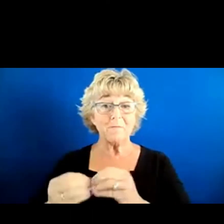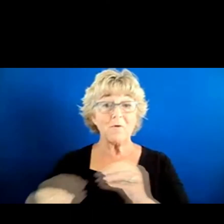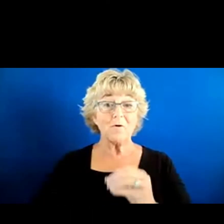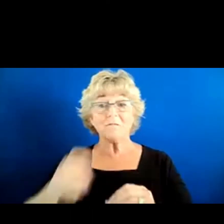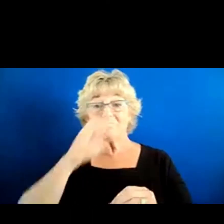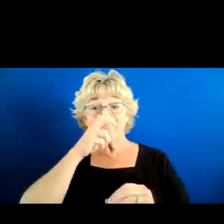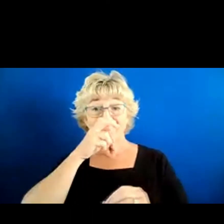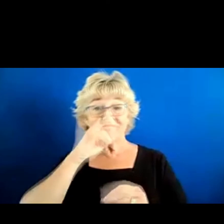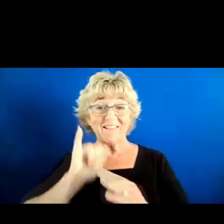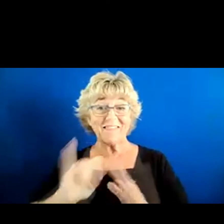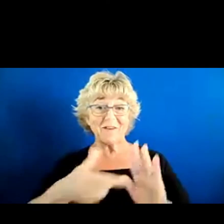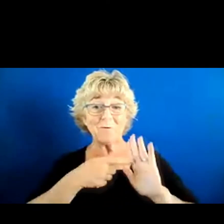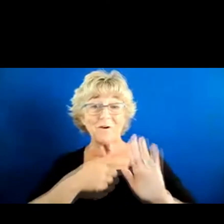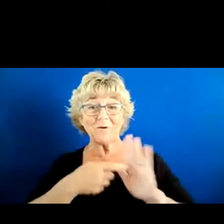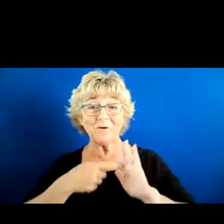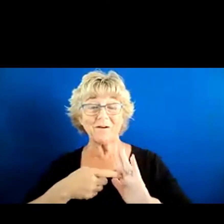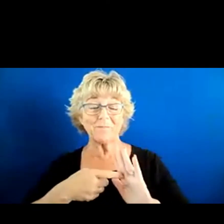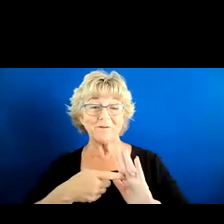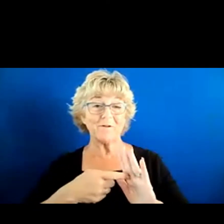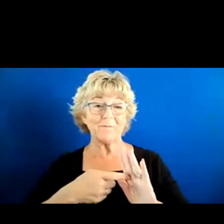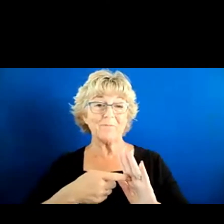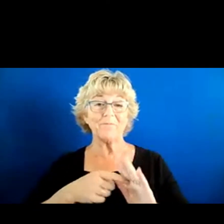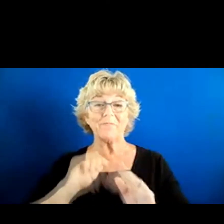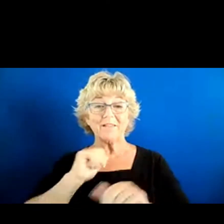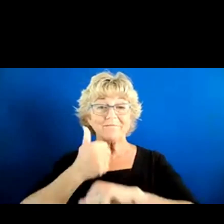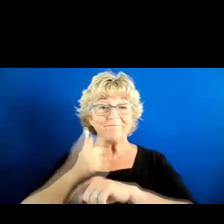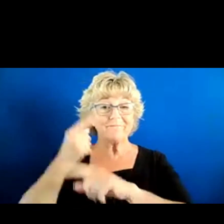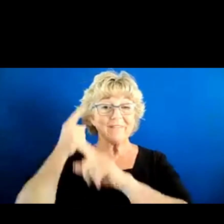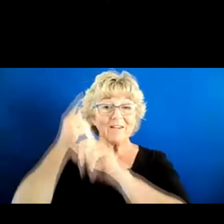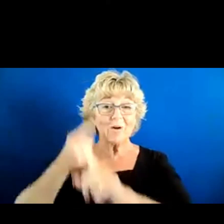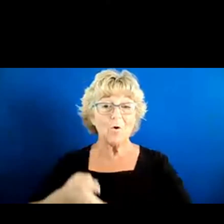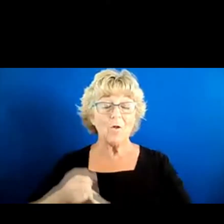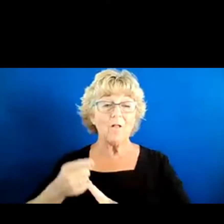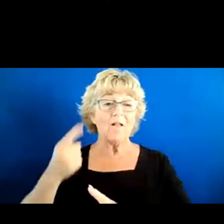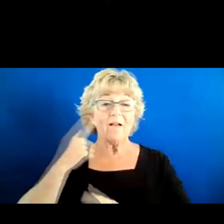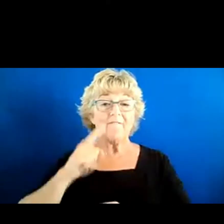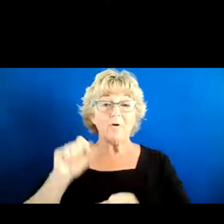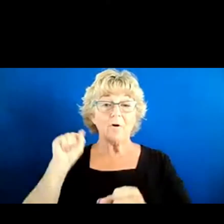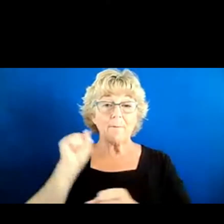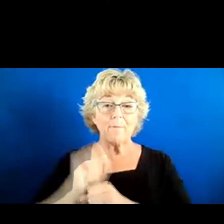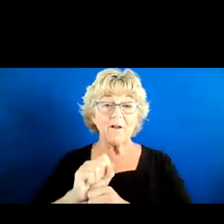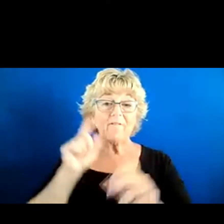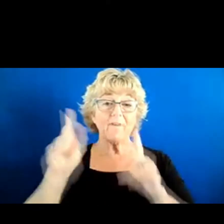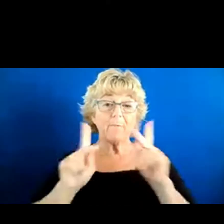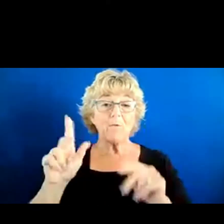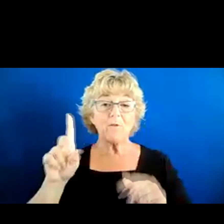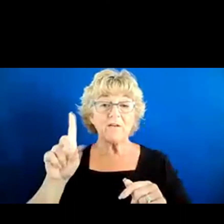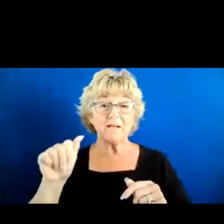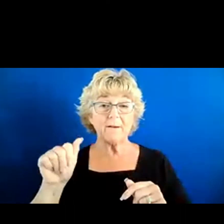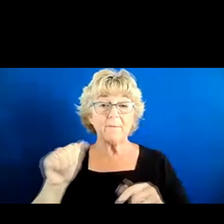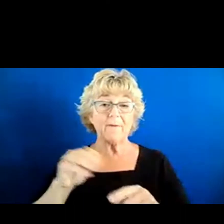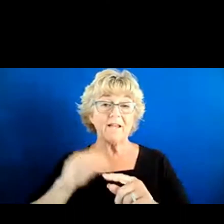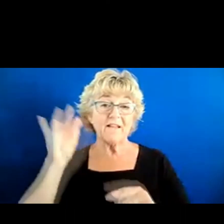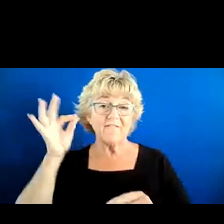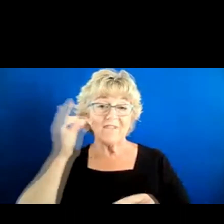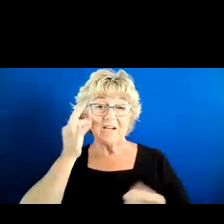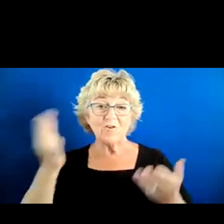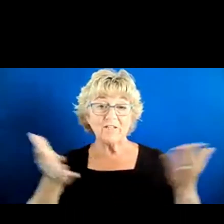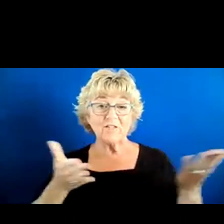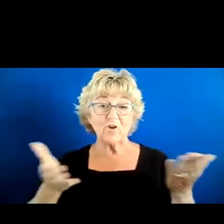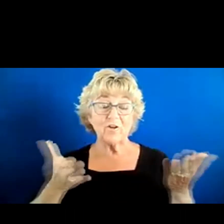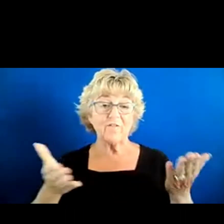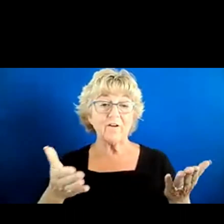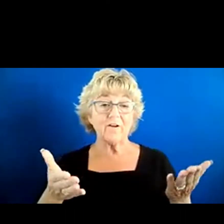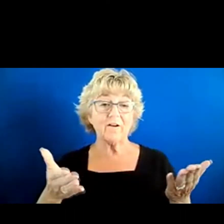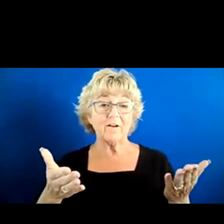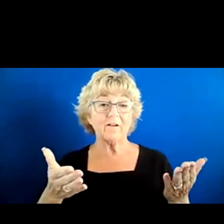they specifically set a goal for employment for people with disabilities in federal service modeled